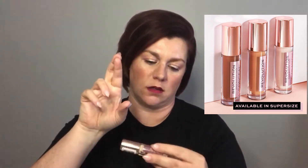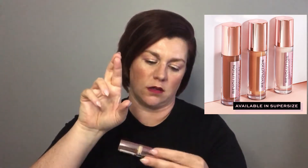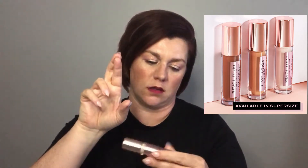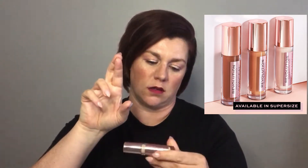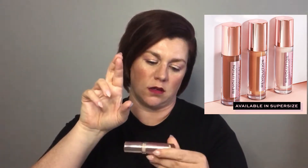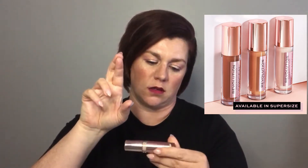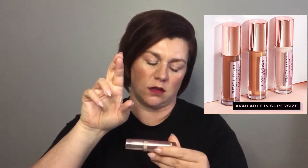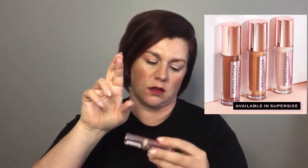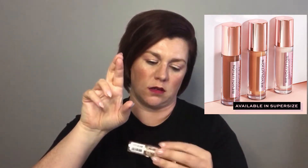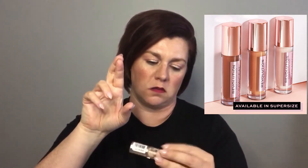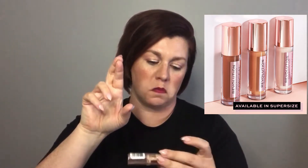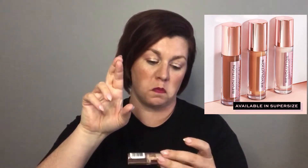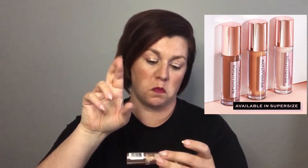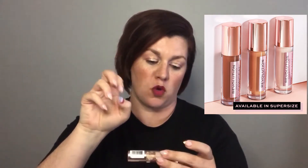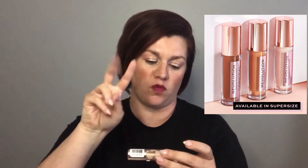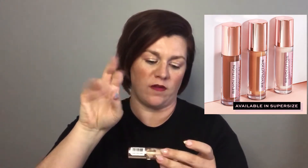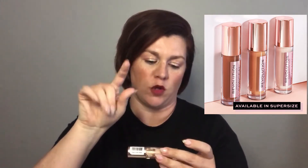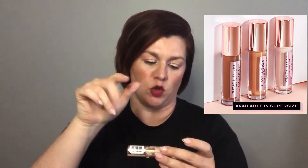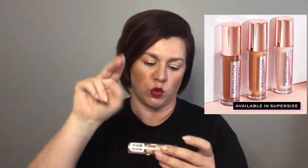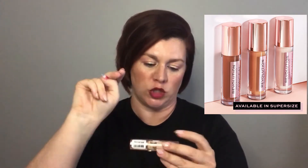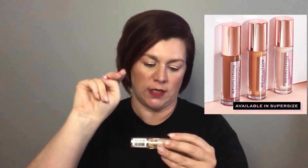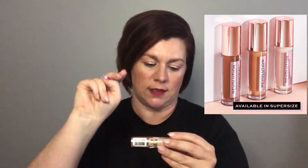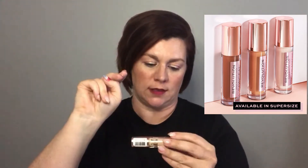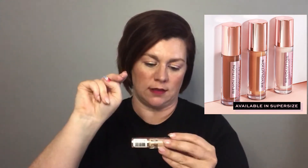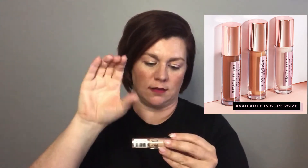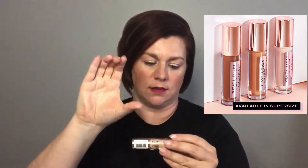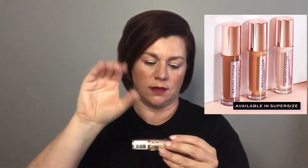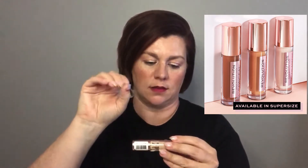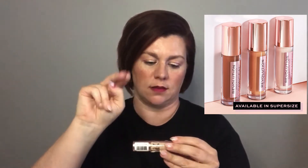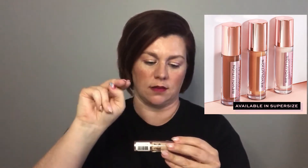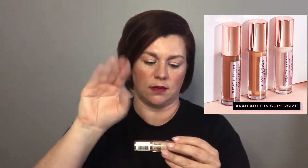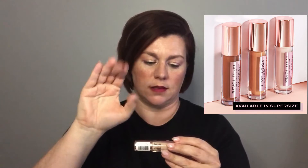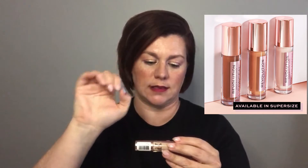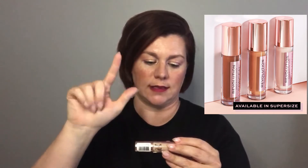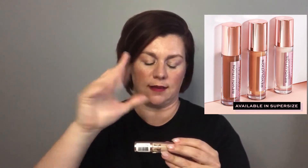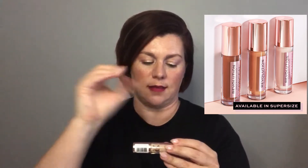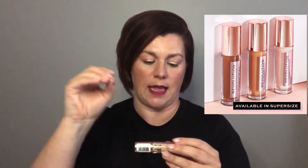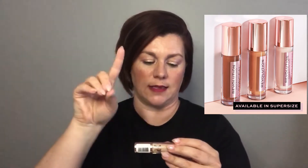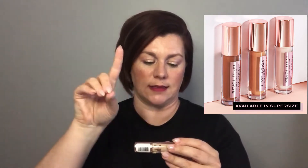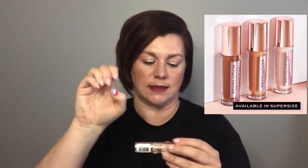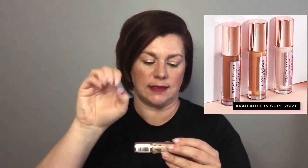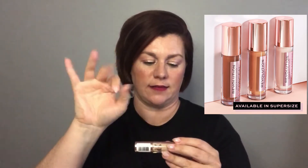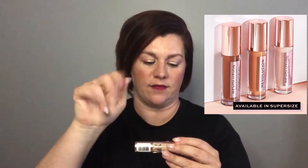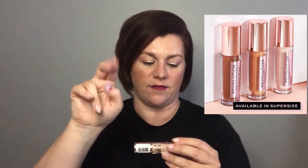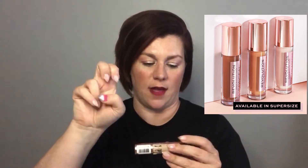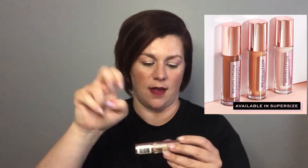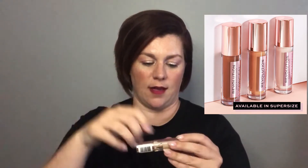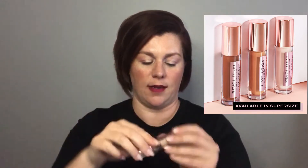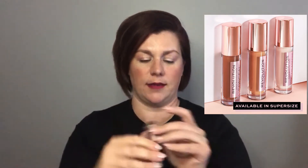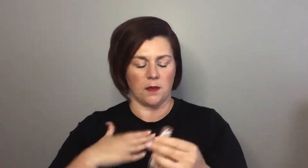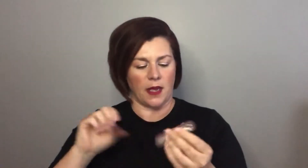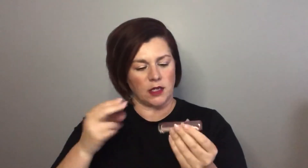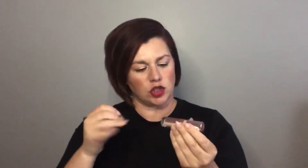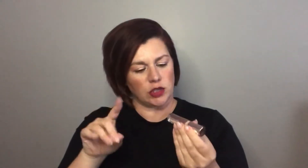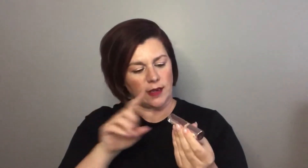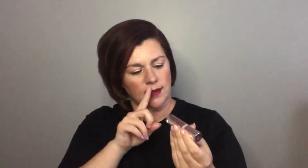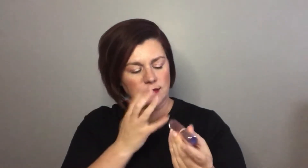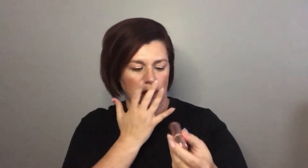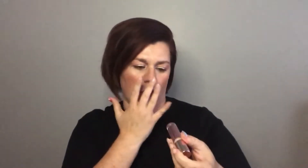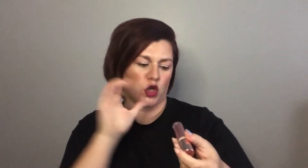have is the Revolution Conceal and Define and my